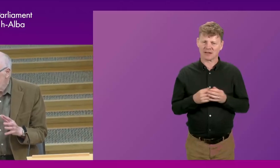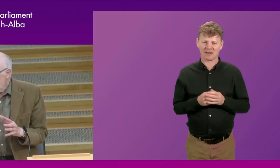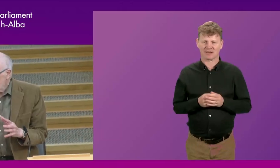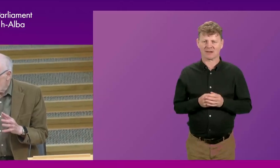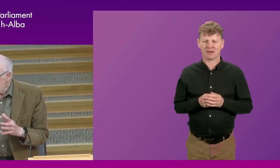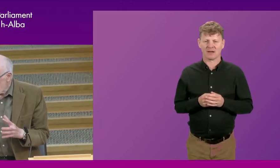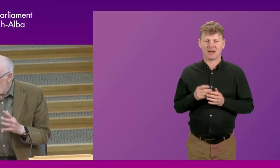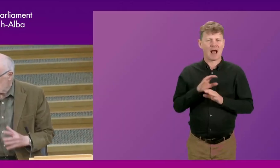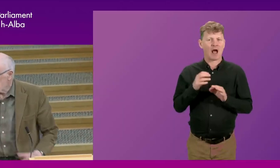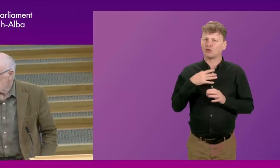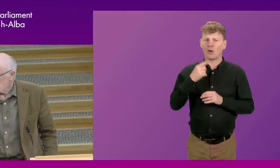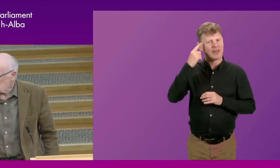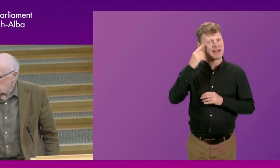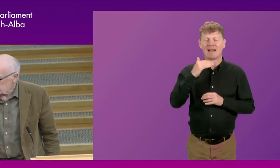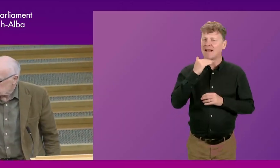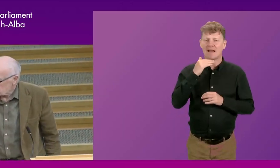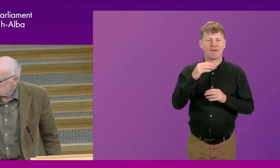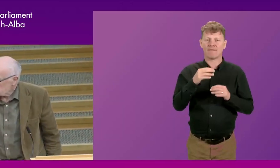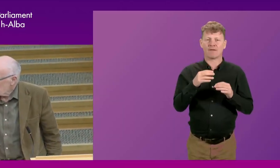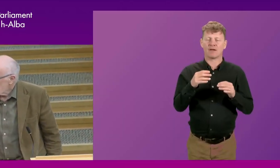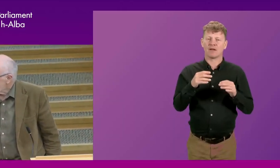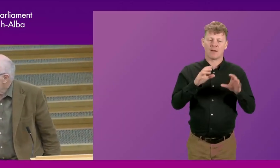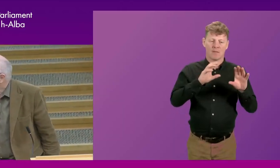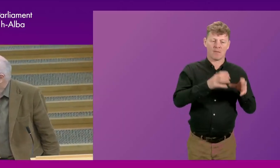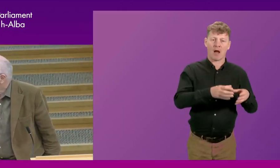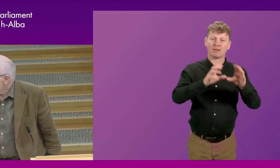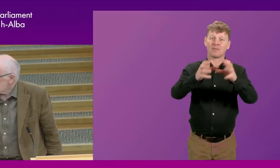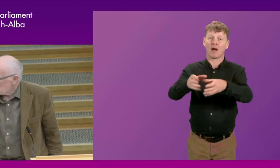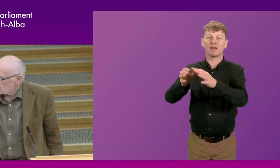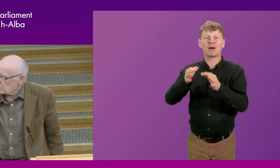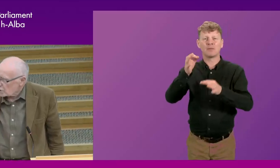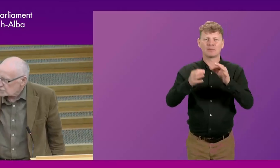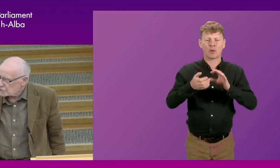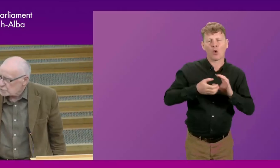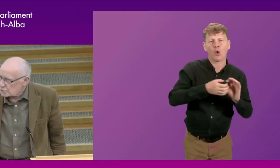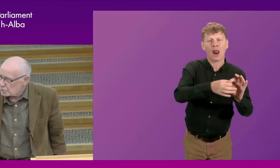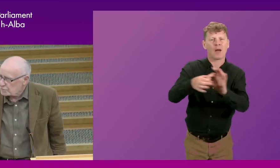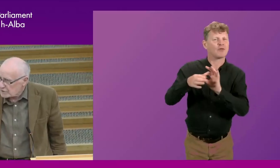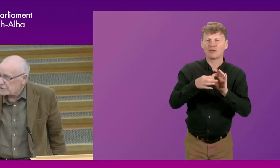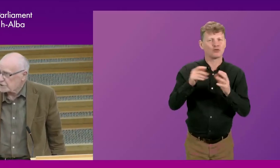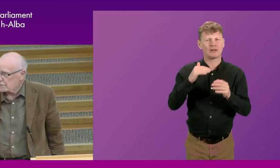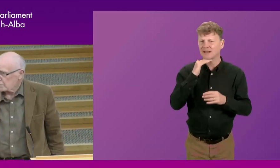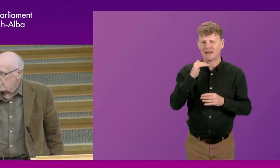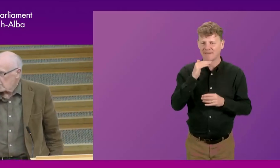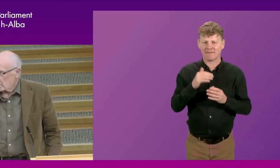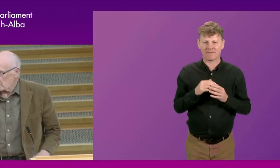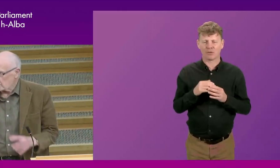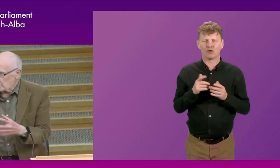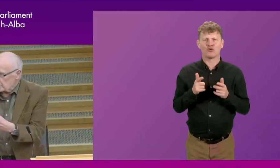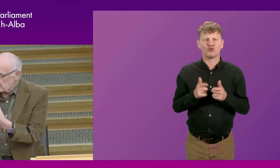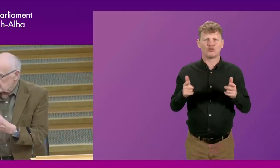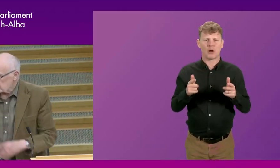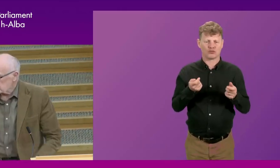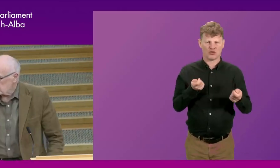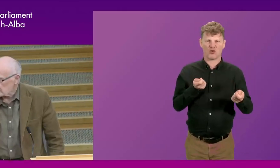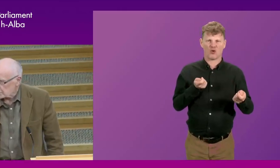enough cross-party collaboration. And I think that there is far too much control freakery. And